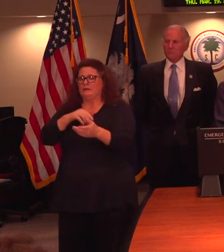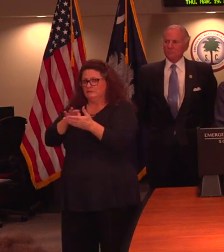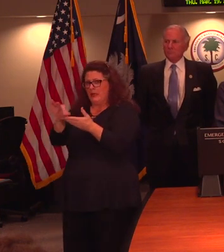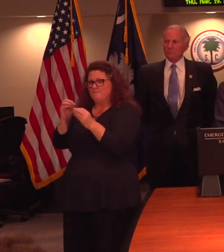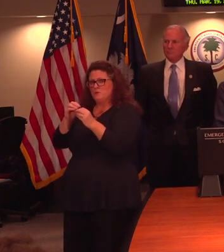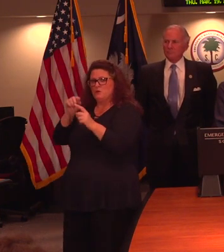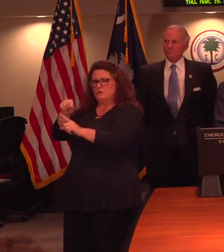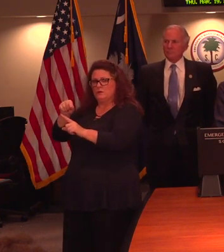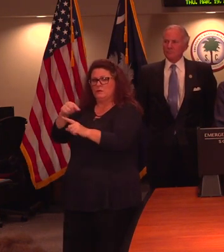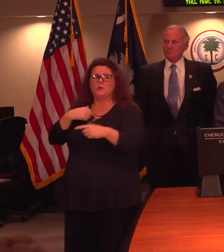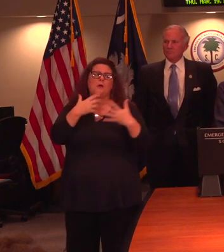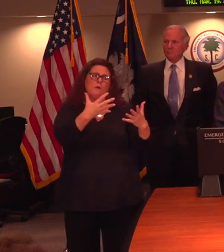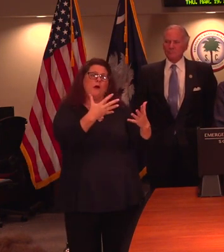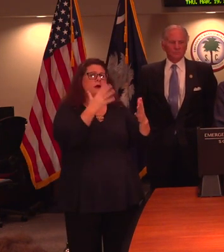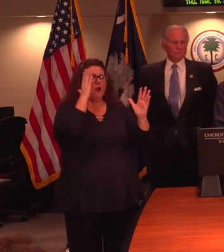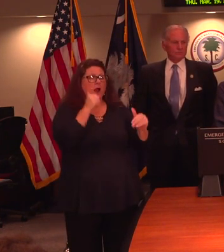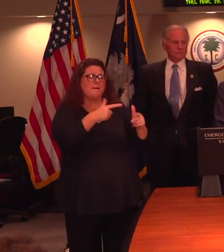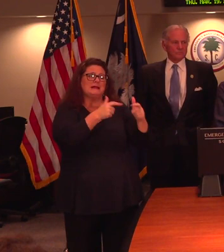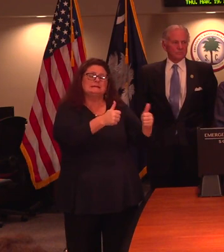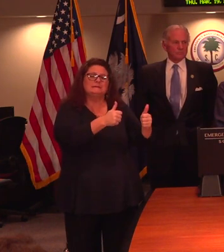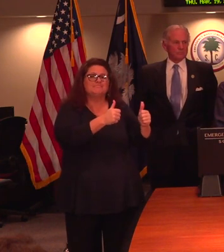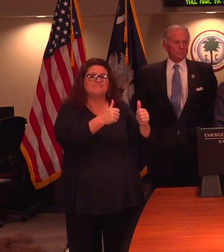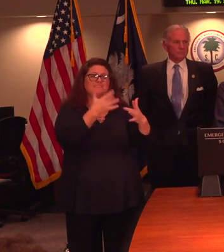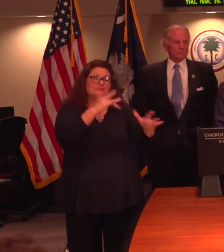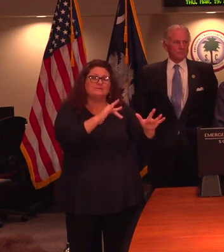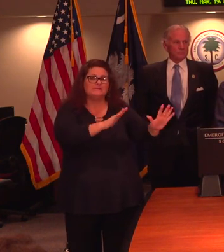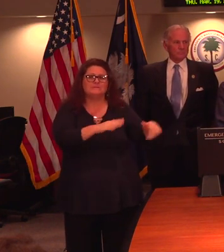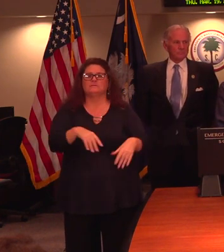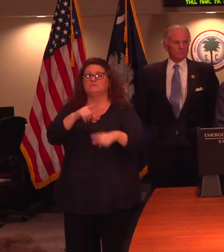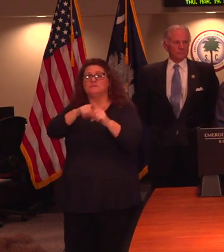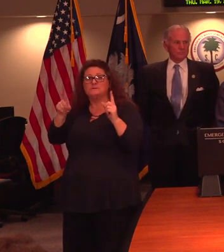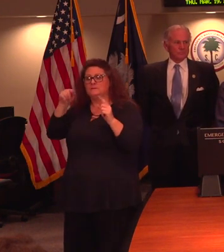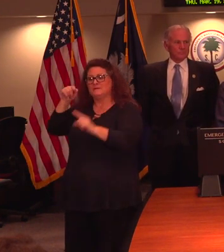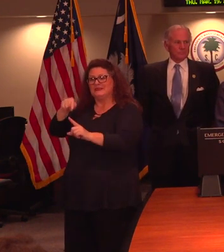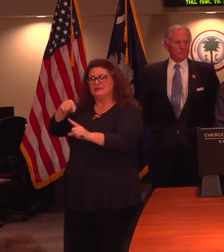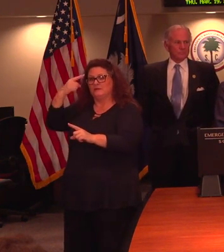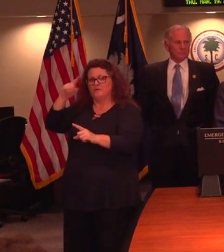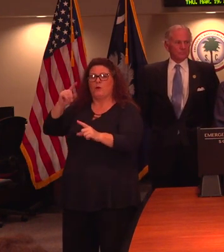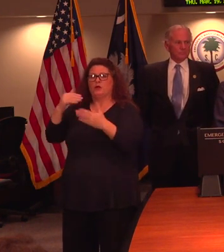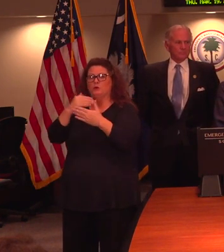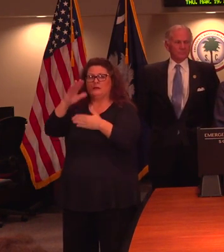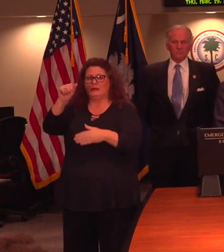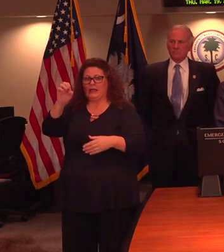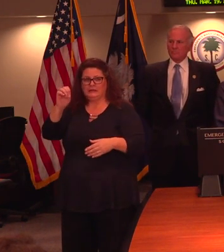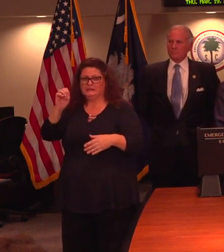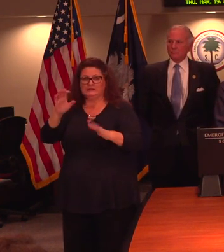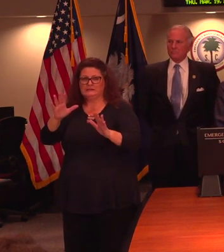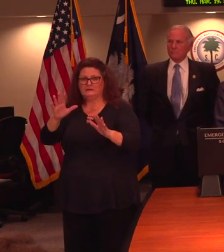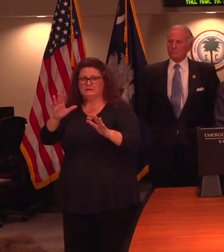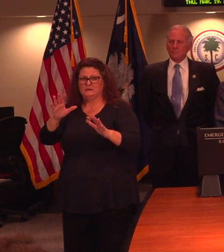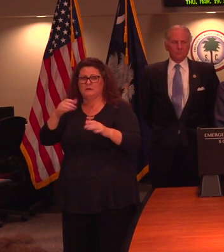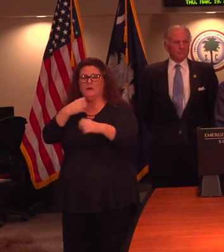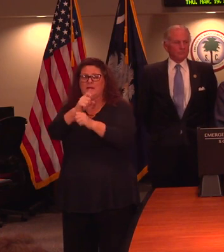hope that they all fare well. But the health department's responsibility is to conduct disease surveillance for new cases. We don't provide care.